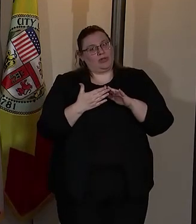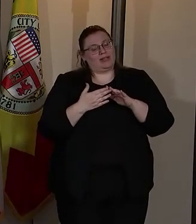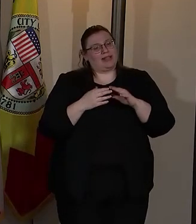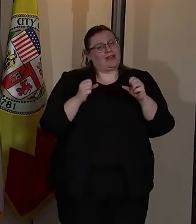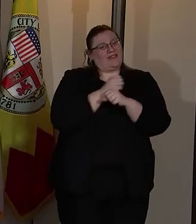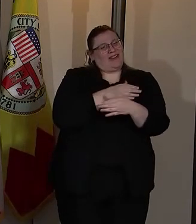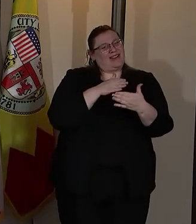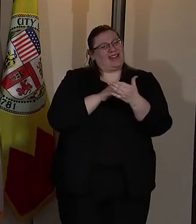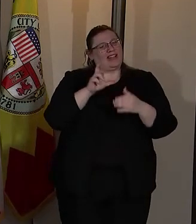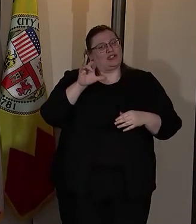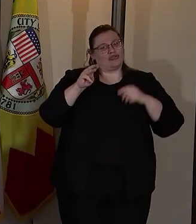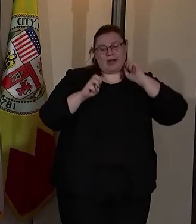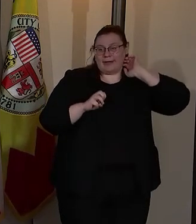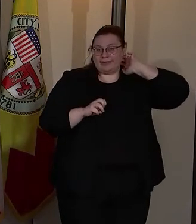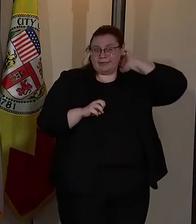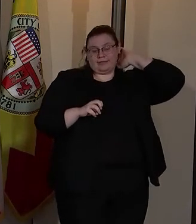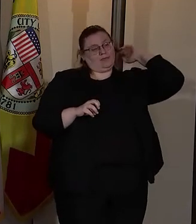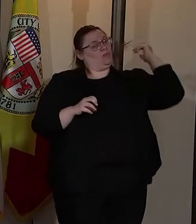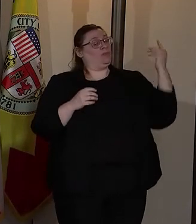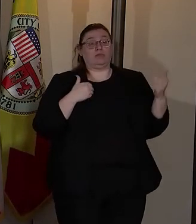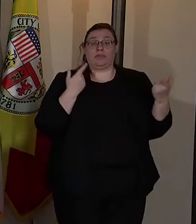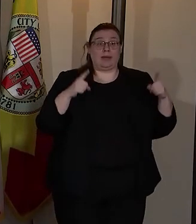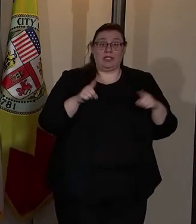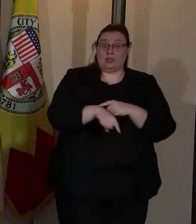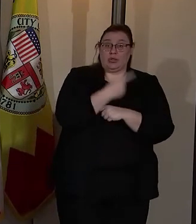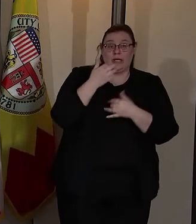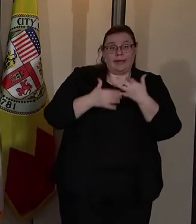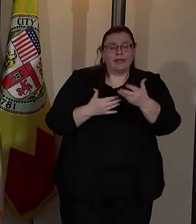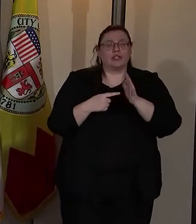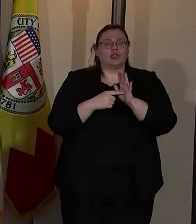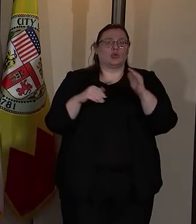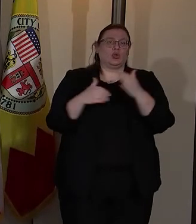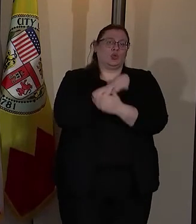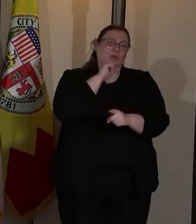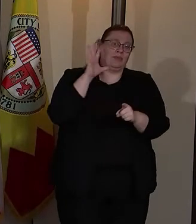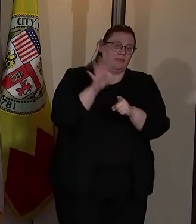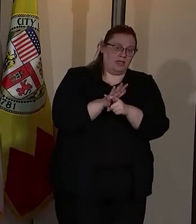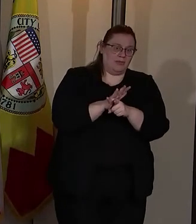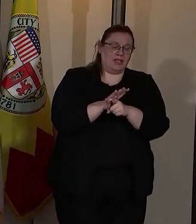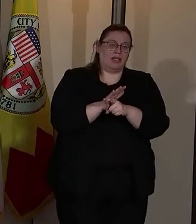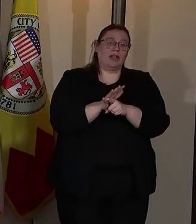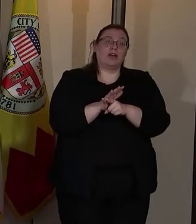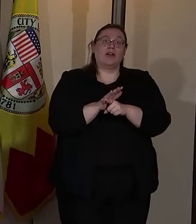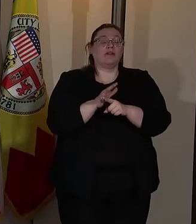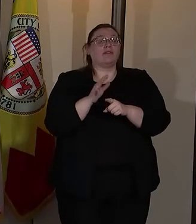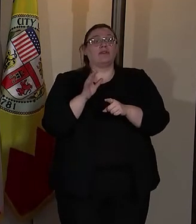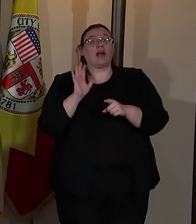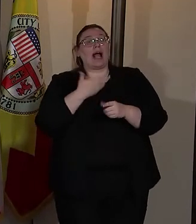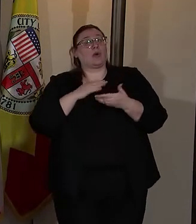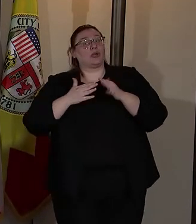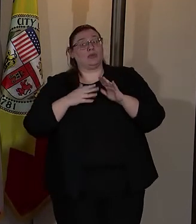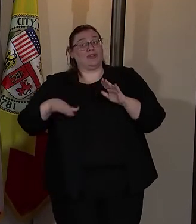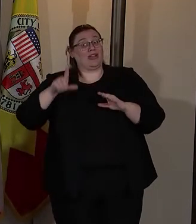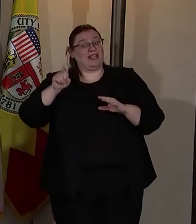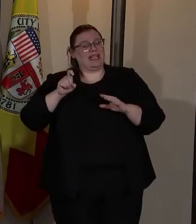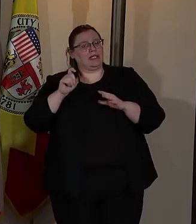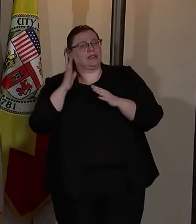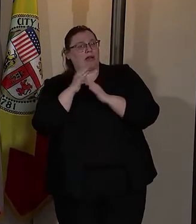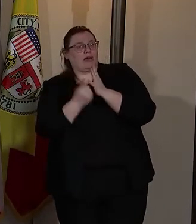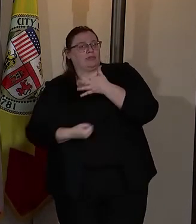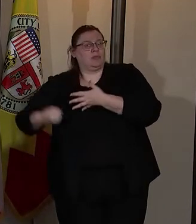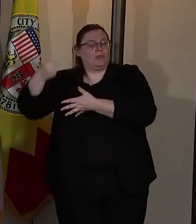fight crime. The steps we're taking today demonstrate a renewed commitment to putting the needs of our communities first